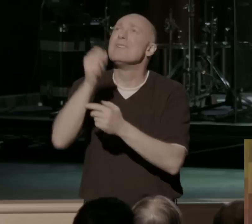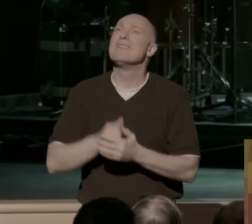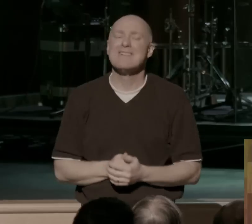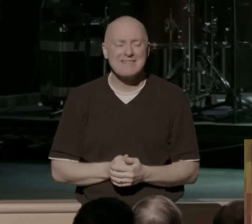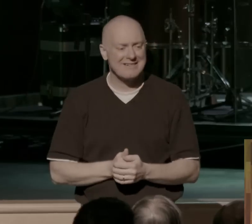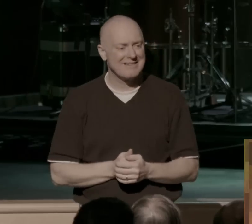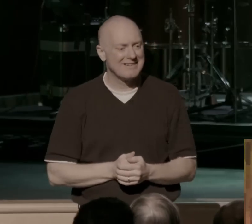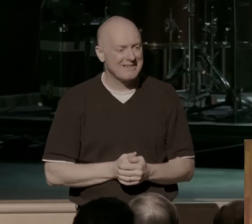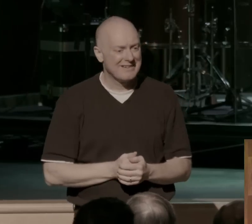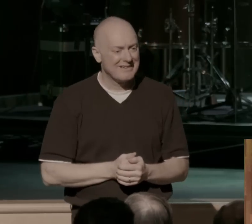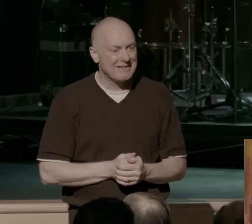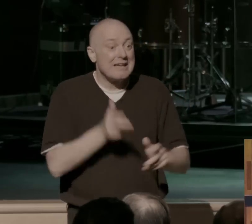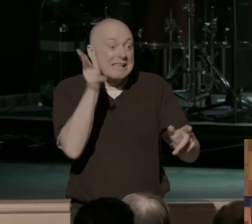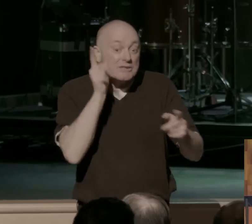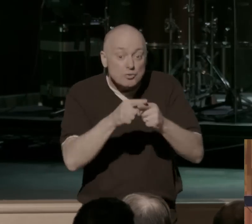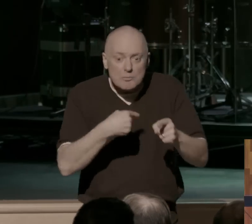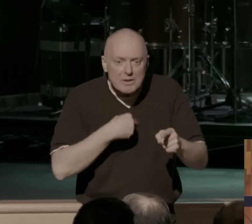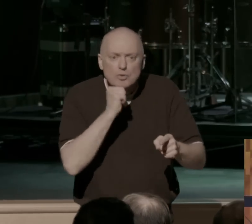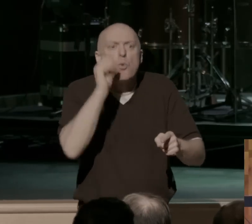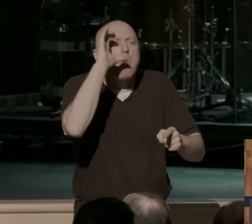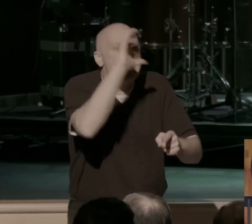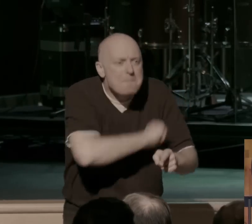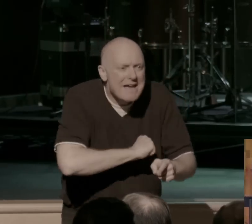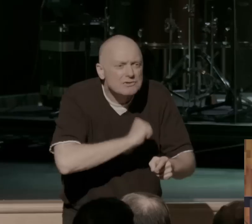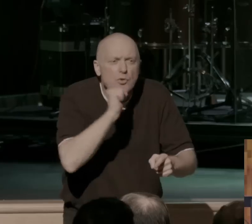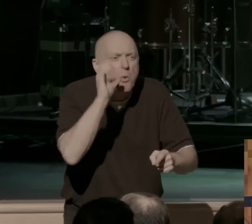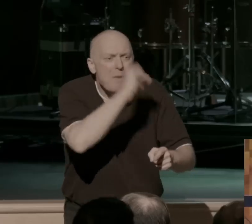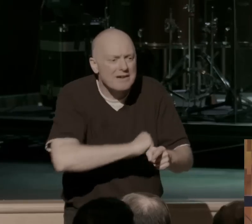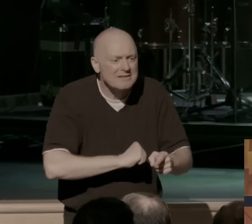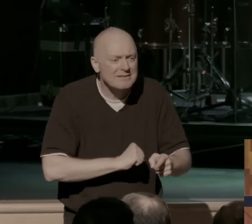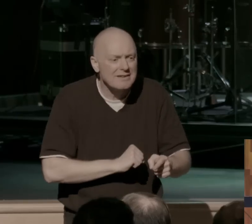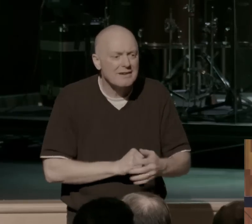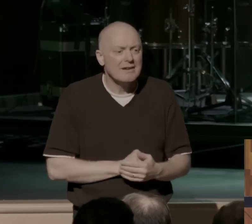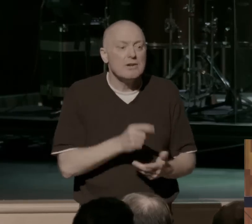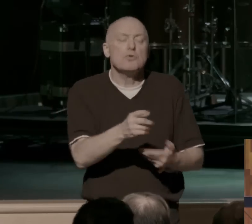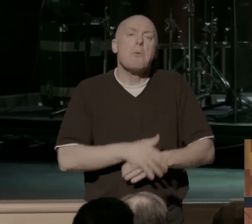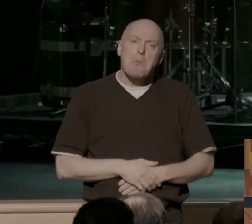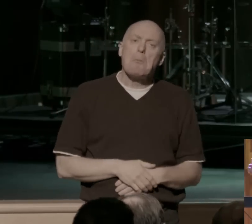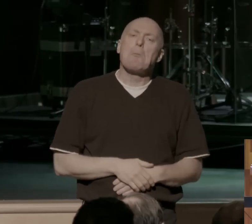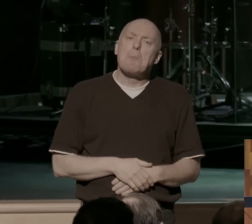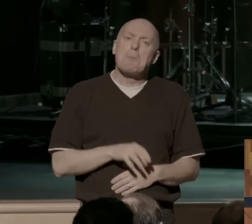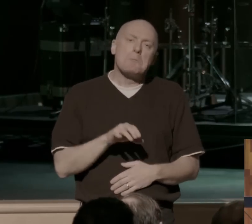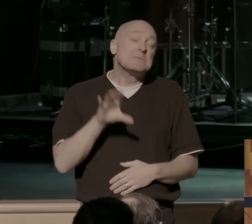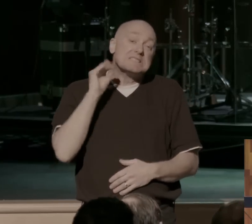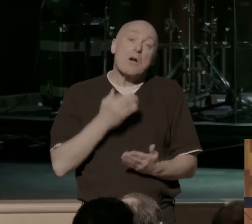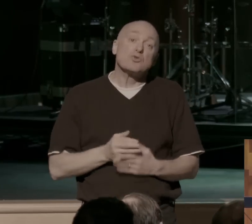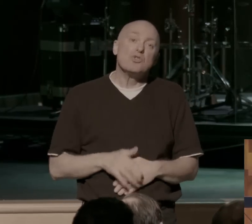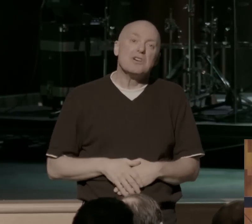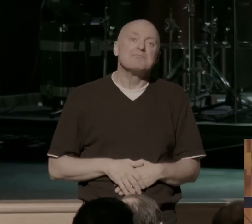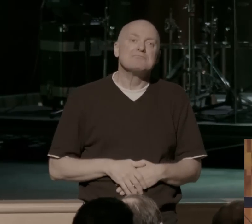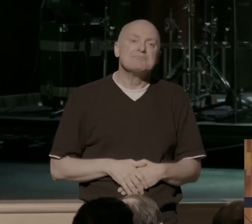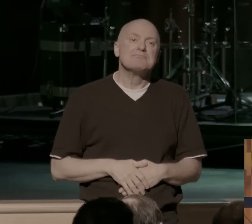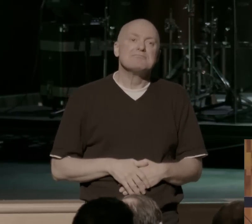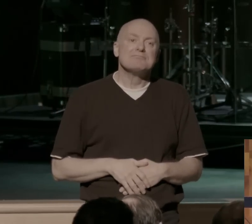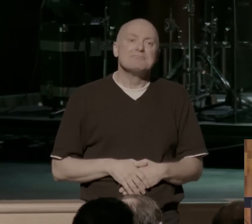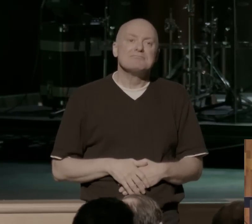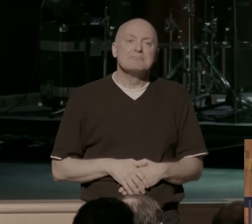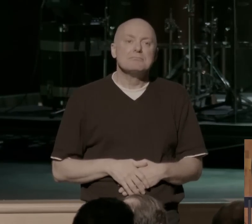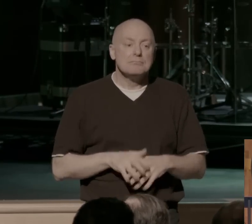And listen, don't miss this. Don't miss it. If you're sitting there going, that's a great gospel message, Kai. Like, that's great for anybody who's here who doesn't know Jesus. Listen, if you're a Christian,